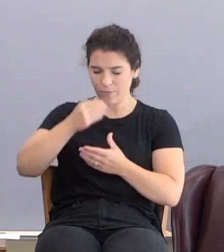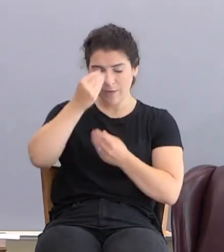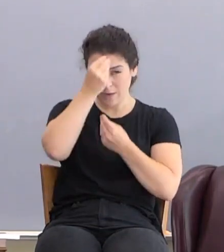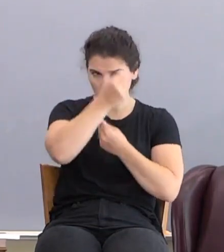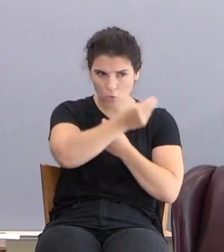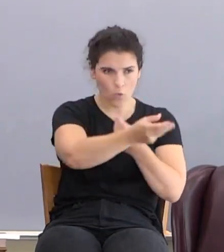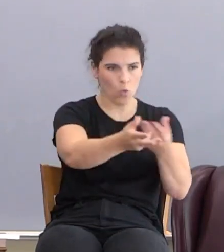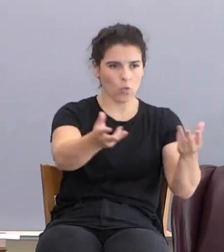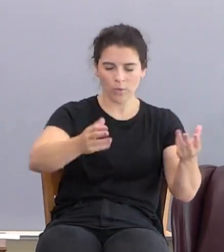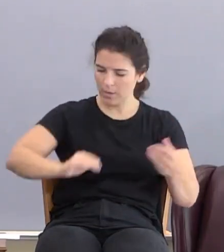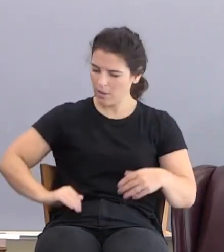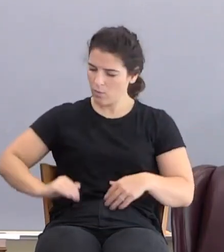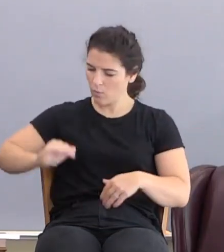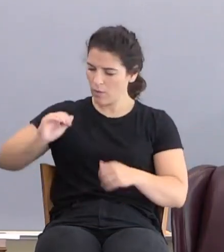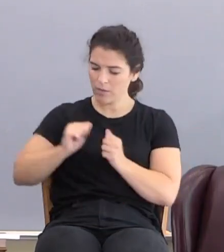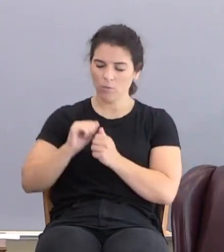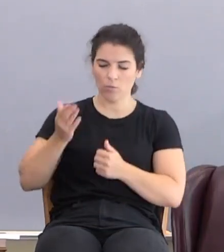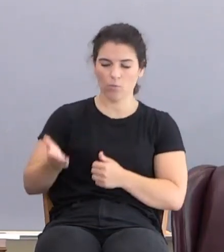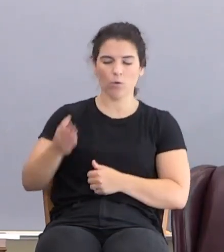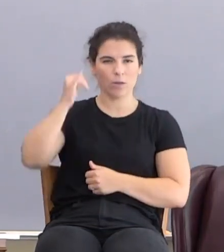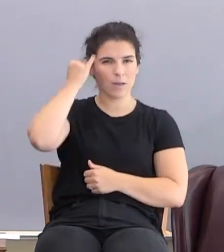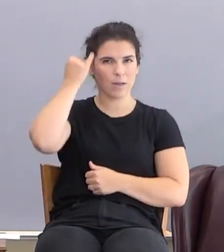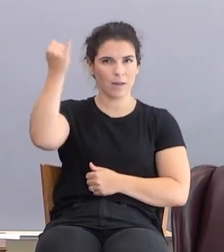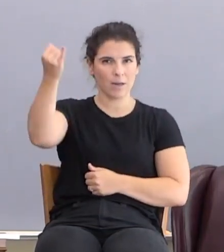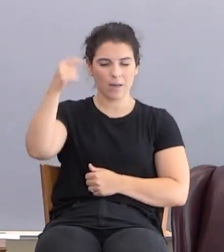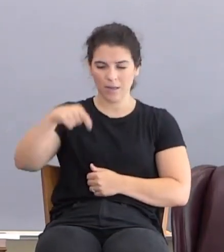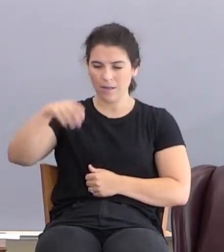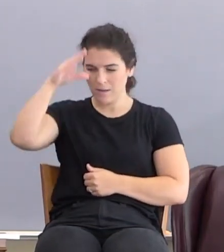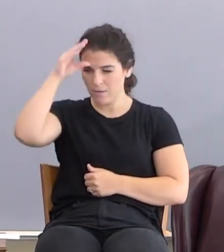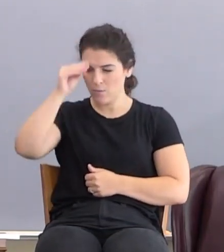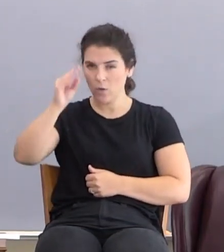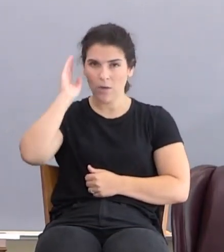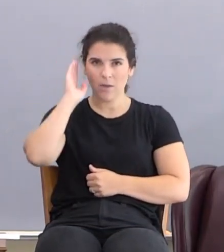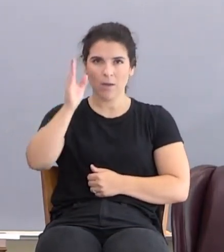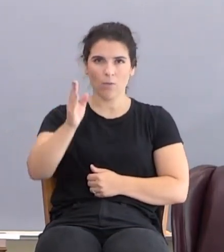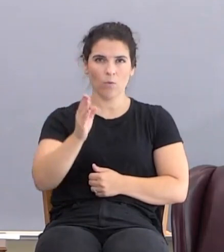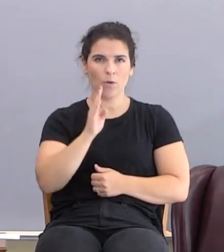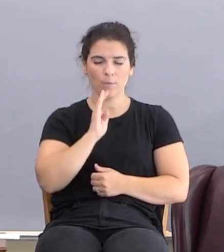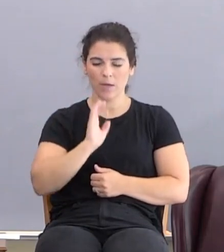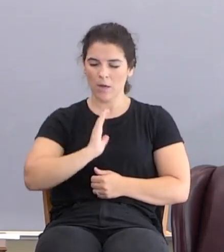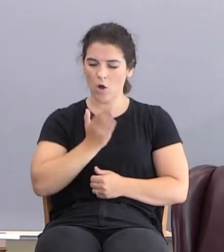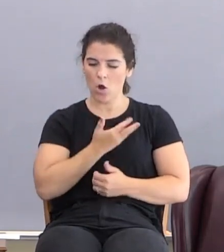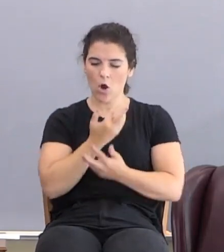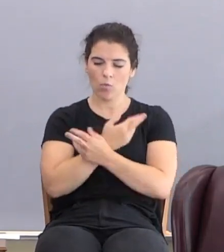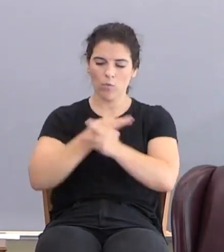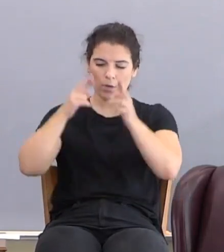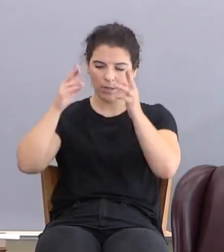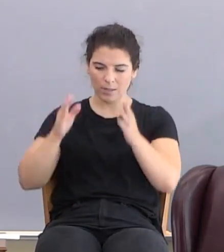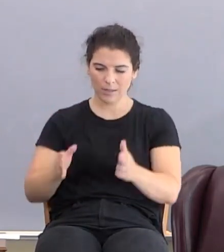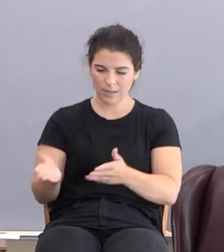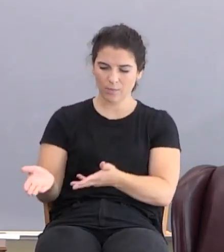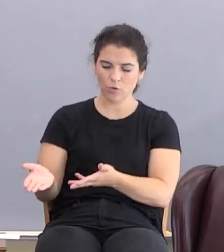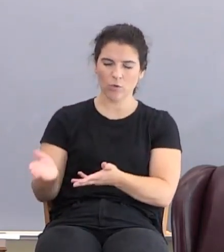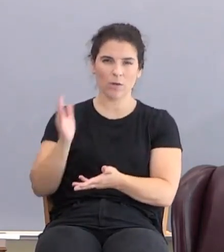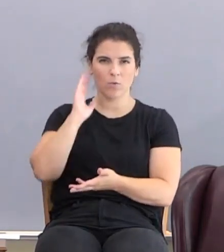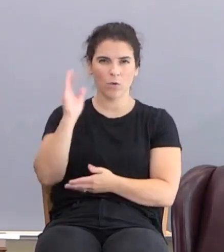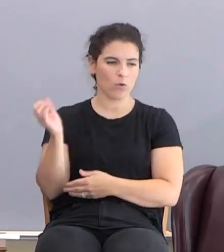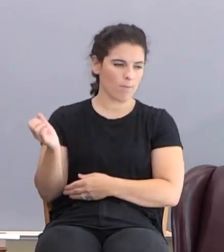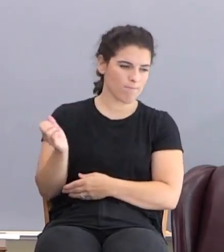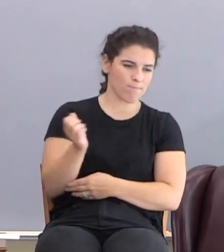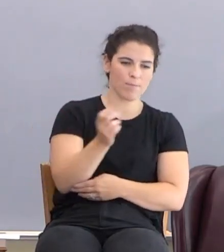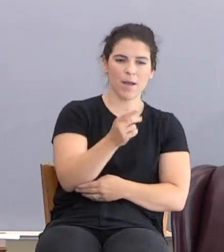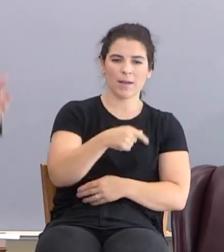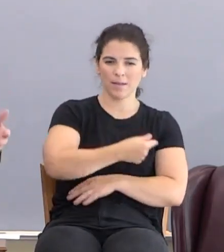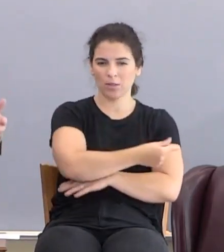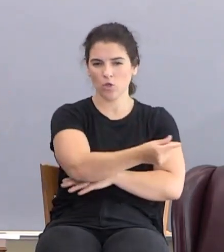everybody. They raised him with the idea, here's the boy that's going to be our Redeemer. Here's the boy that's going to take us back into the